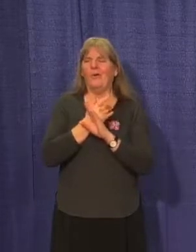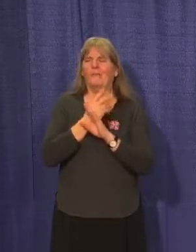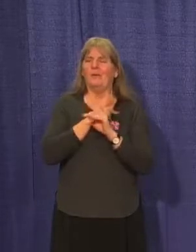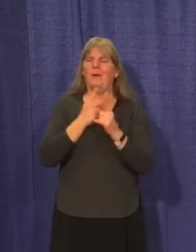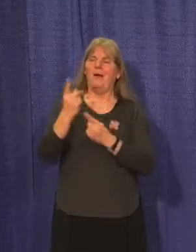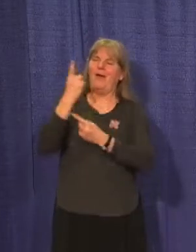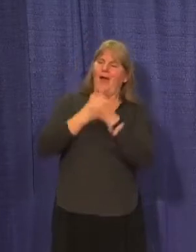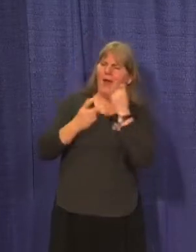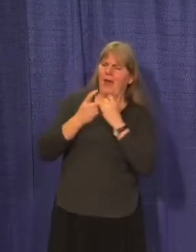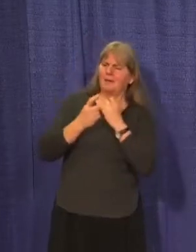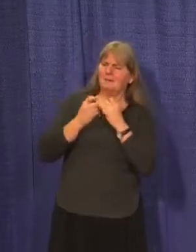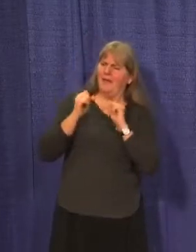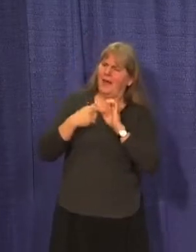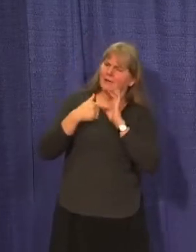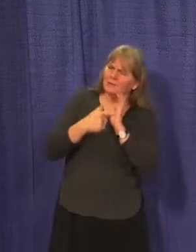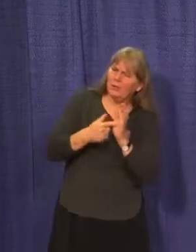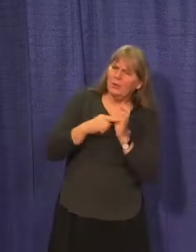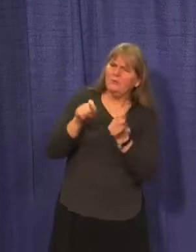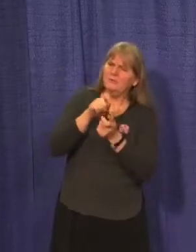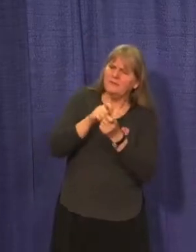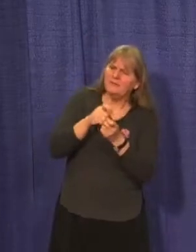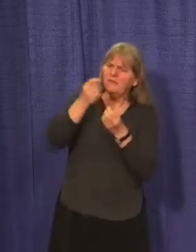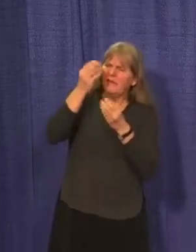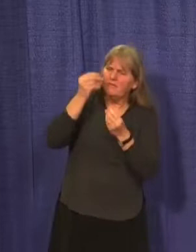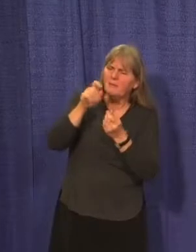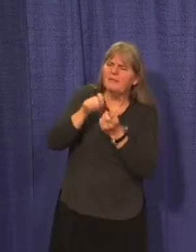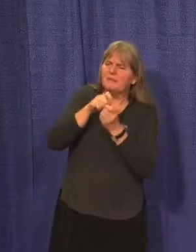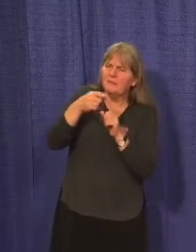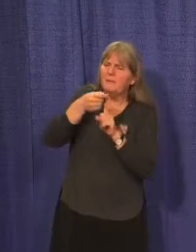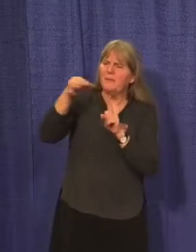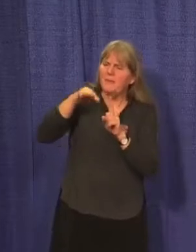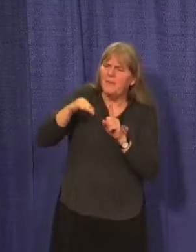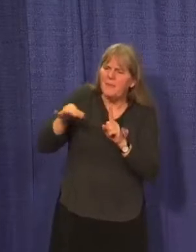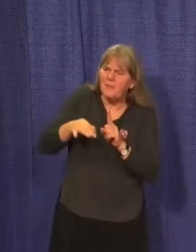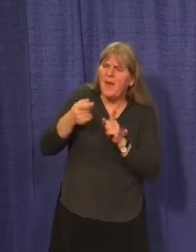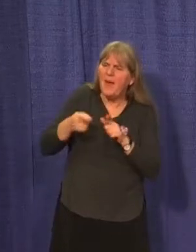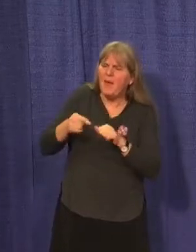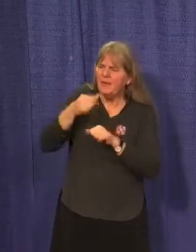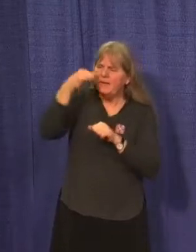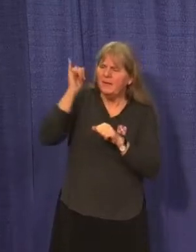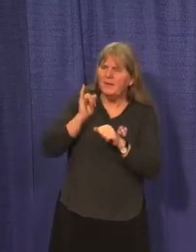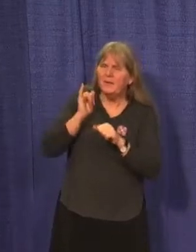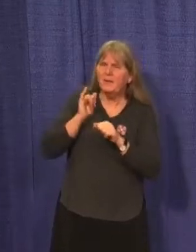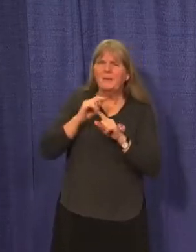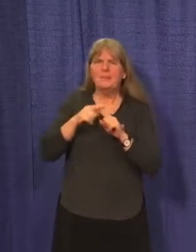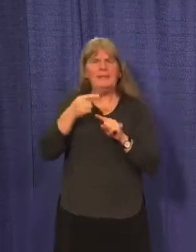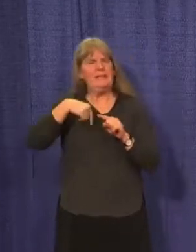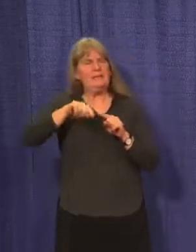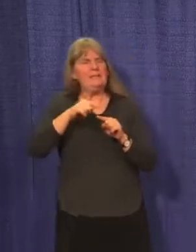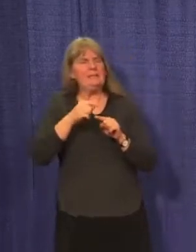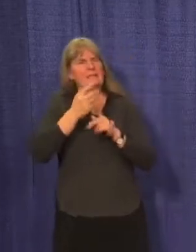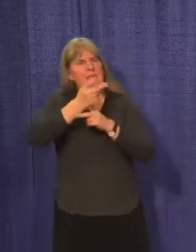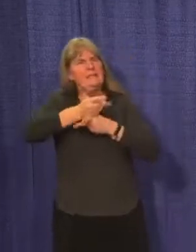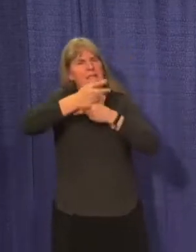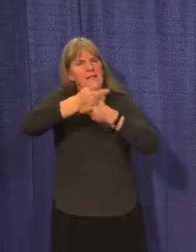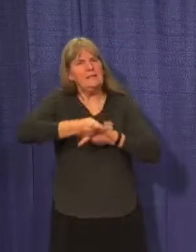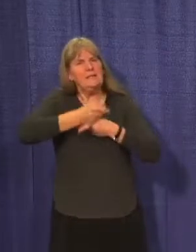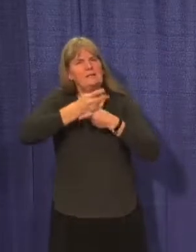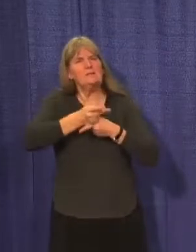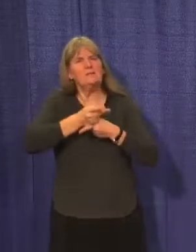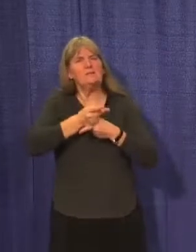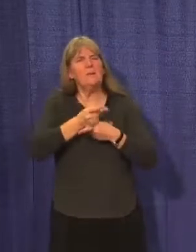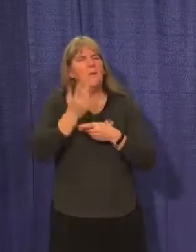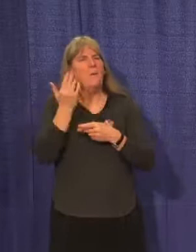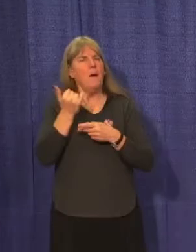can show and what can we describe of our own epidemiology. And we're always, as you know, trying to